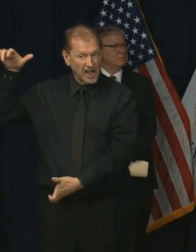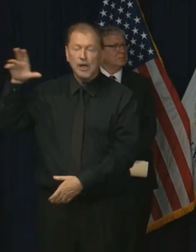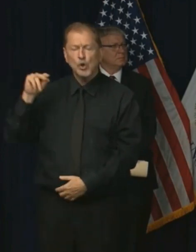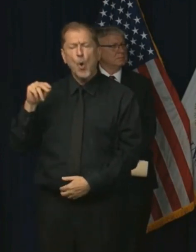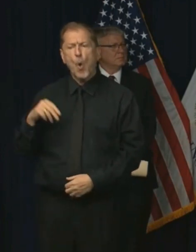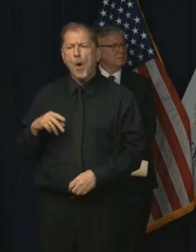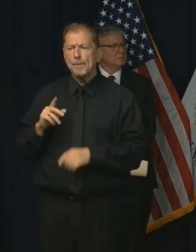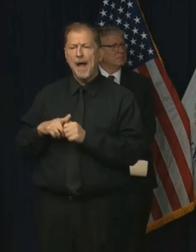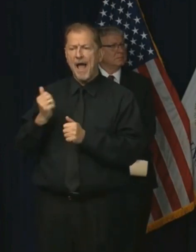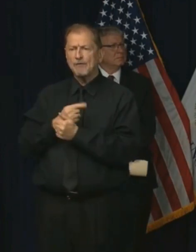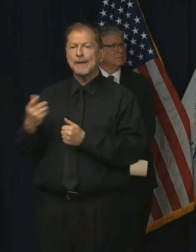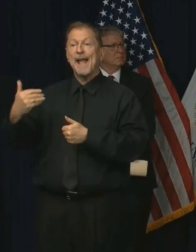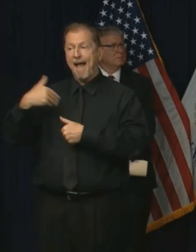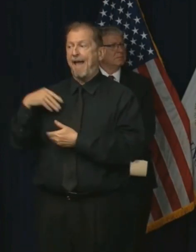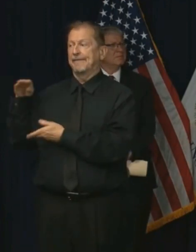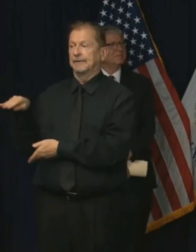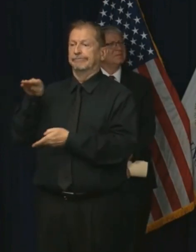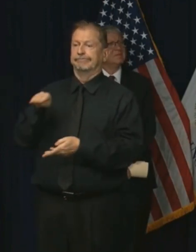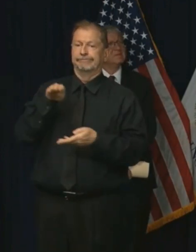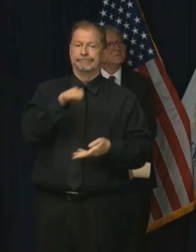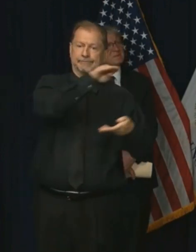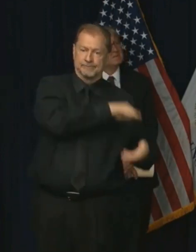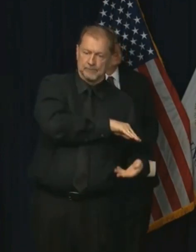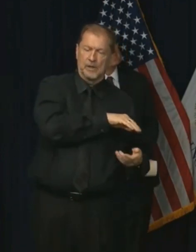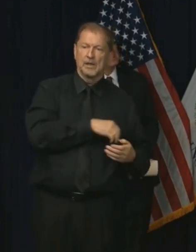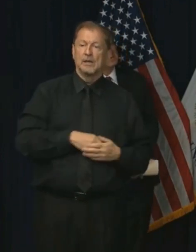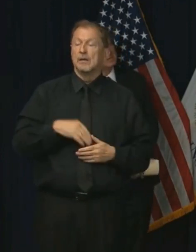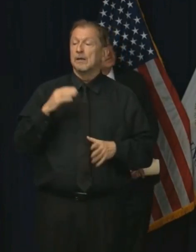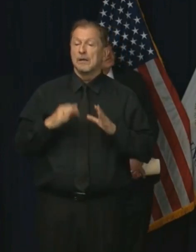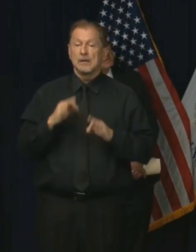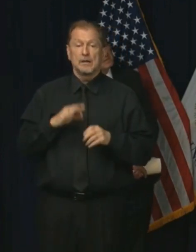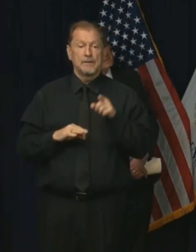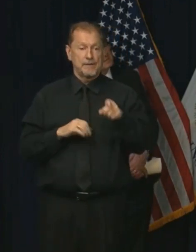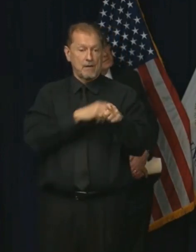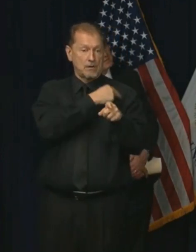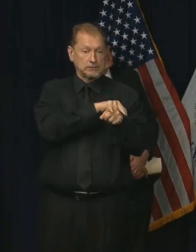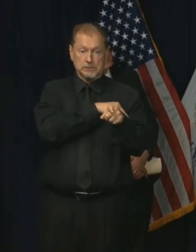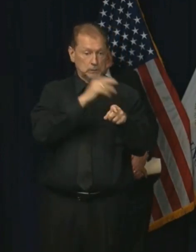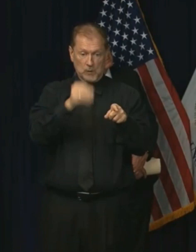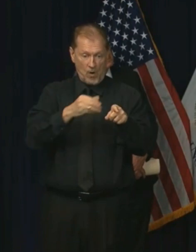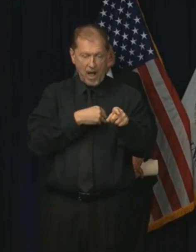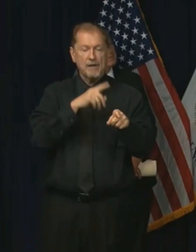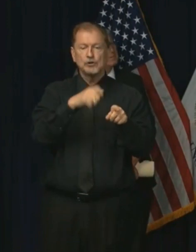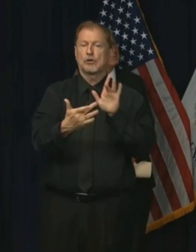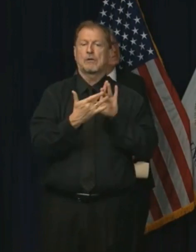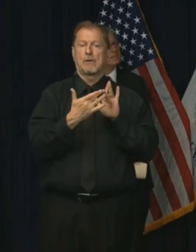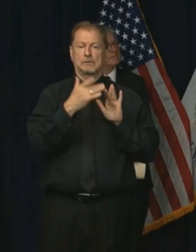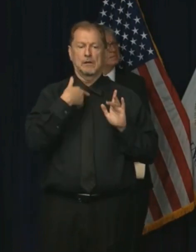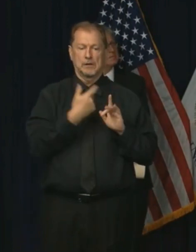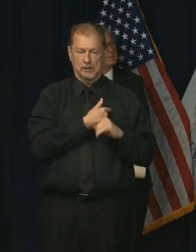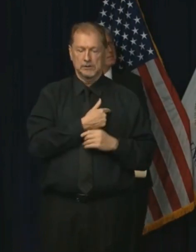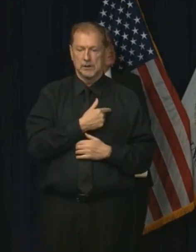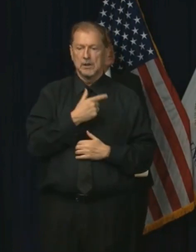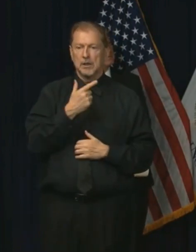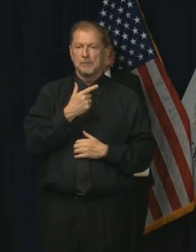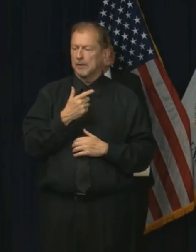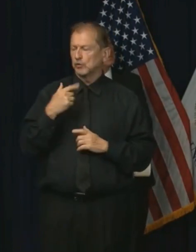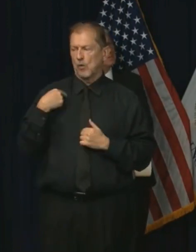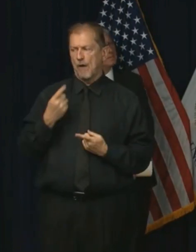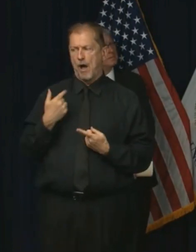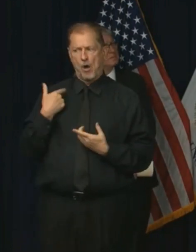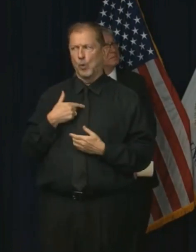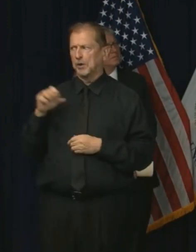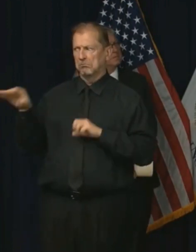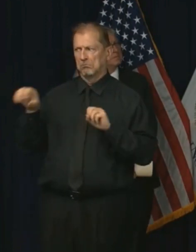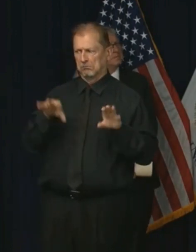the necessary PPE across the state. And if you don't, if you're in a health care facility that doesn't for some reason, which we're not hearing that from